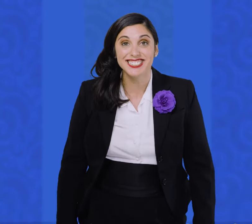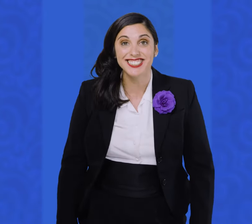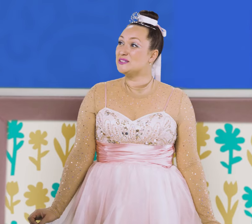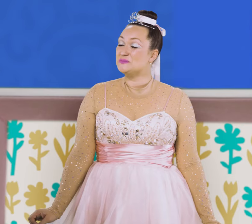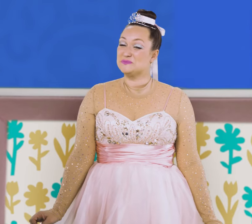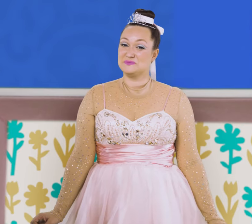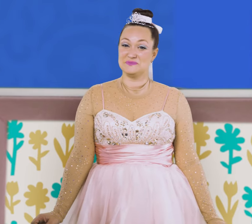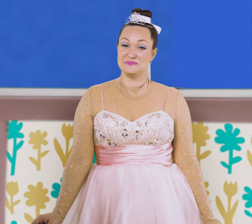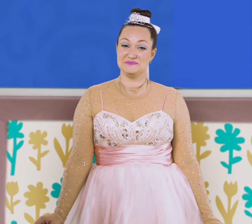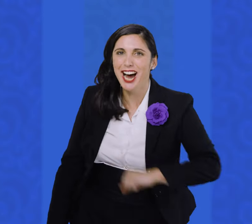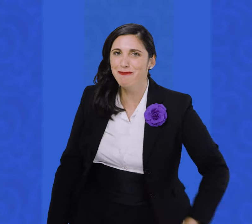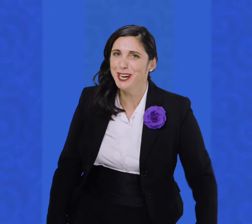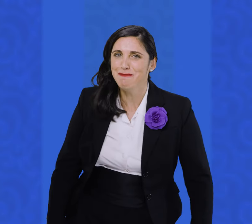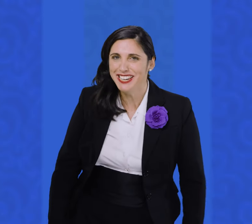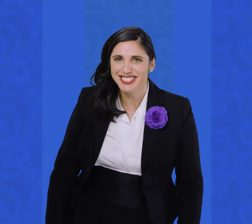Until the next time we meet!